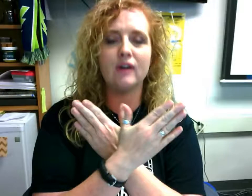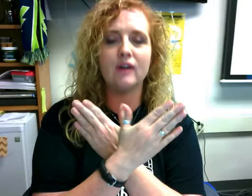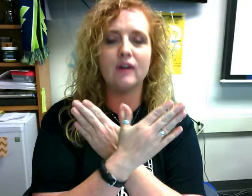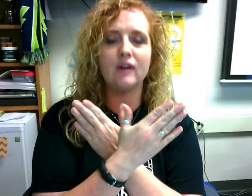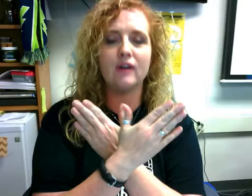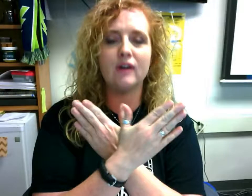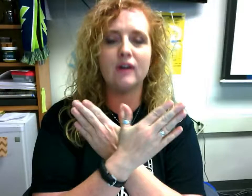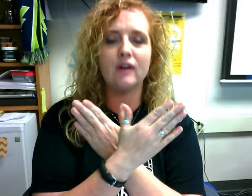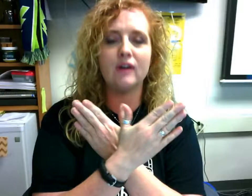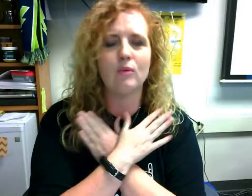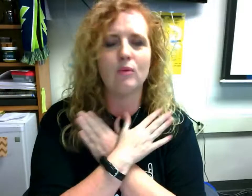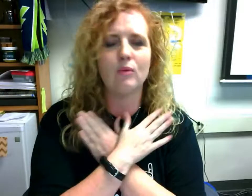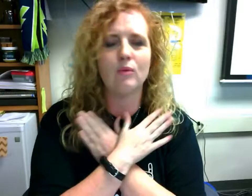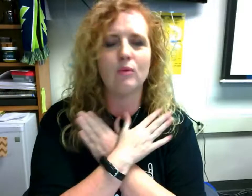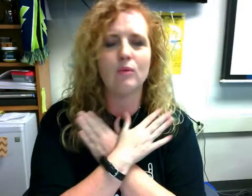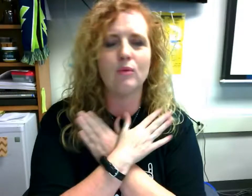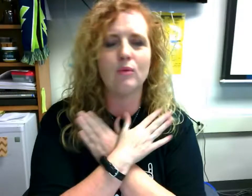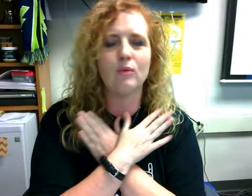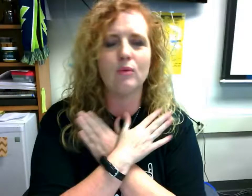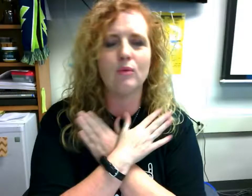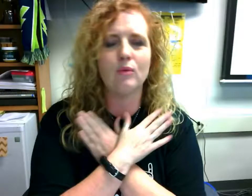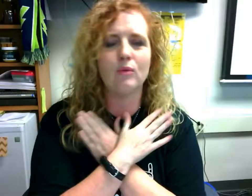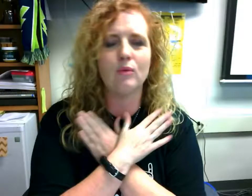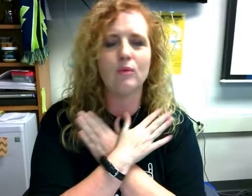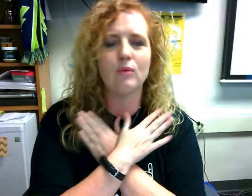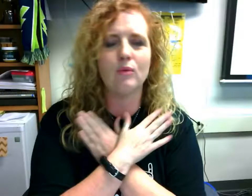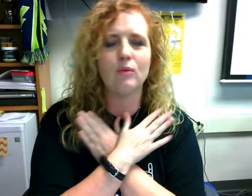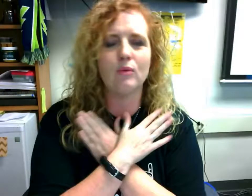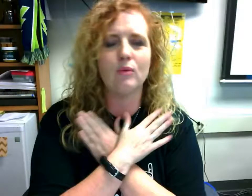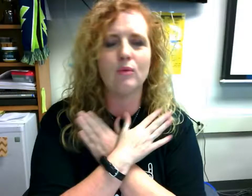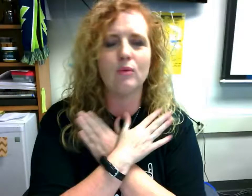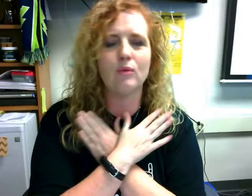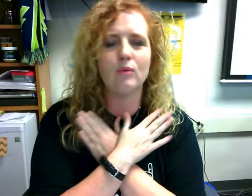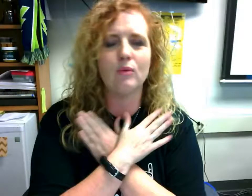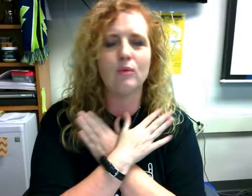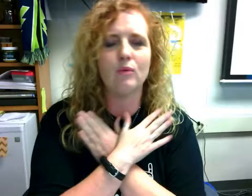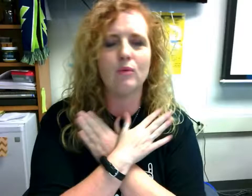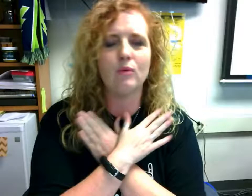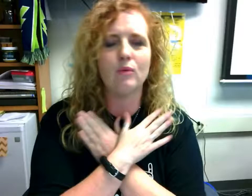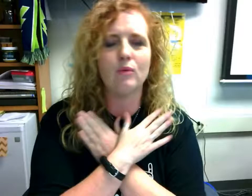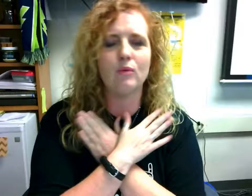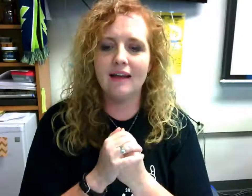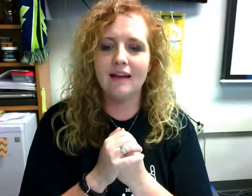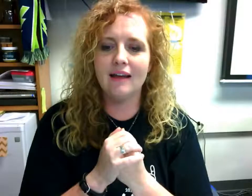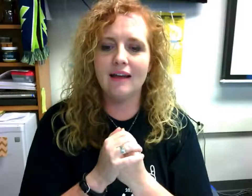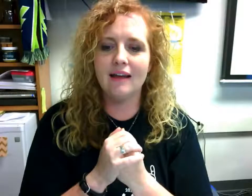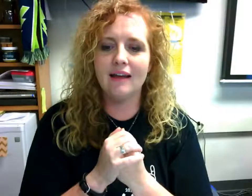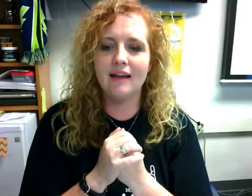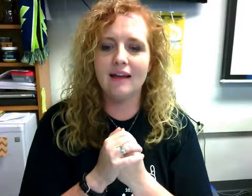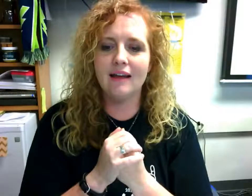next is cheerful with two fives cheerful cheerful